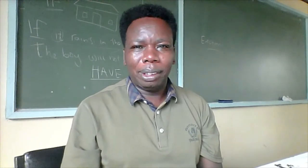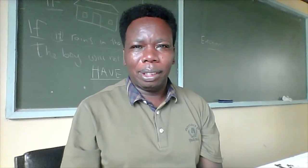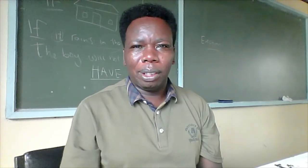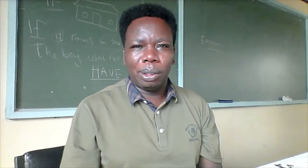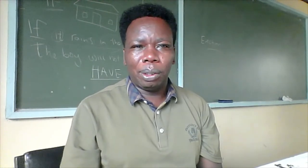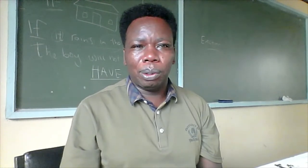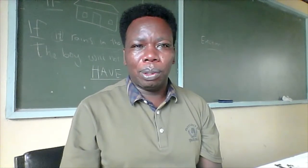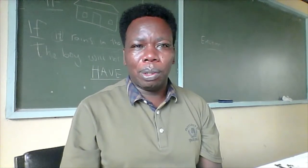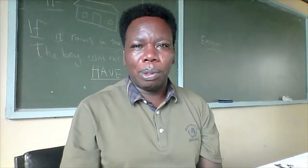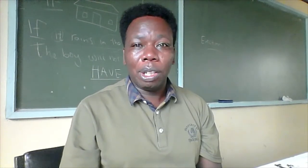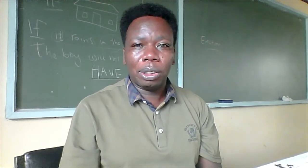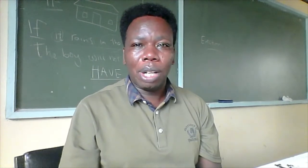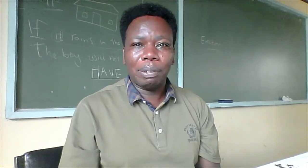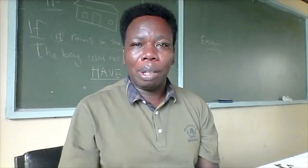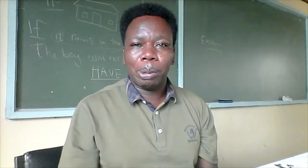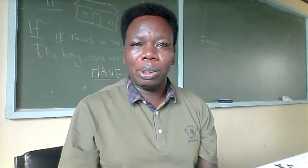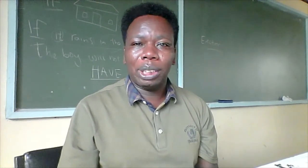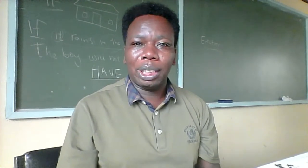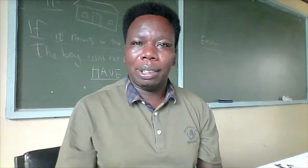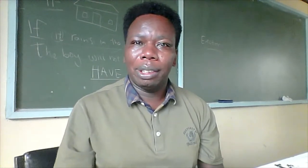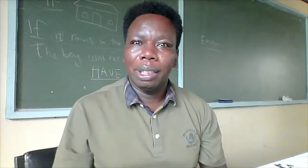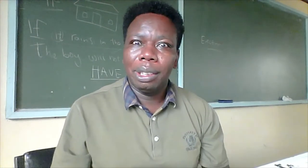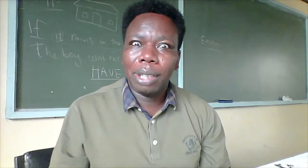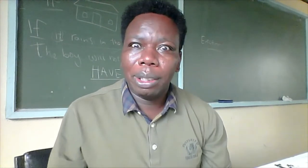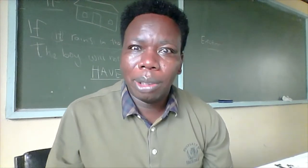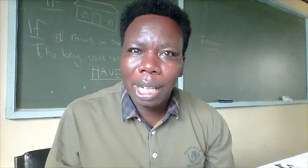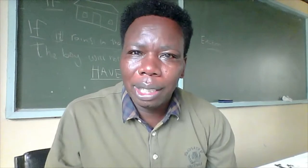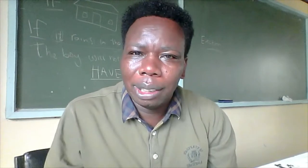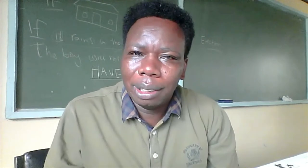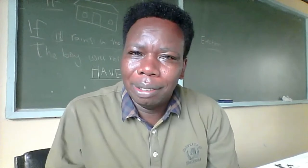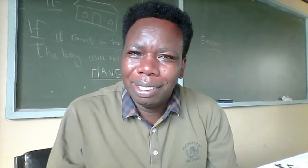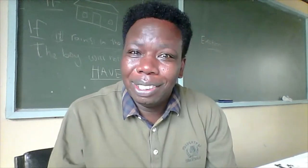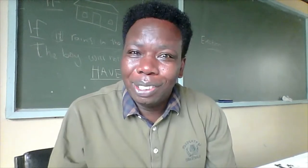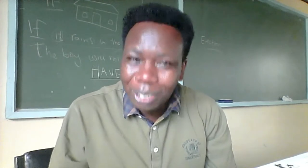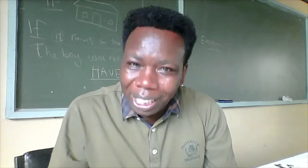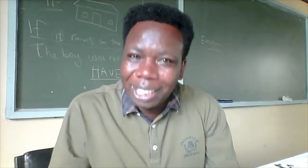you also have an opportunity. You can try it. You can.